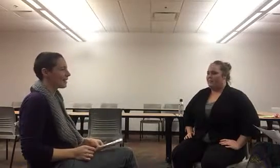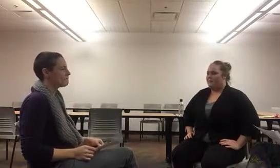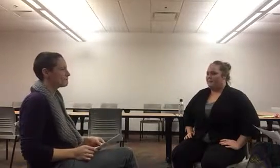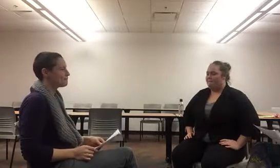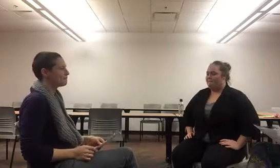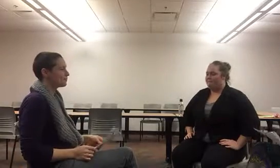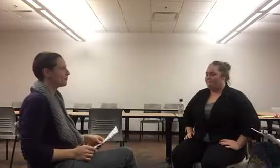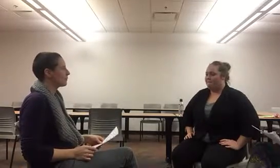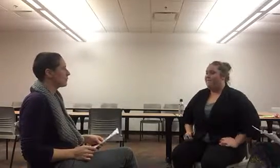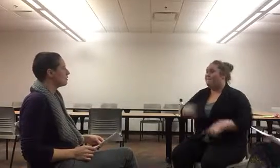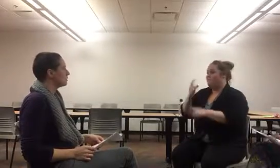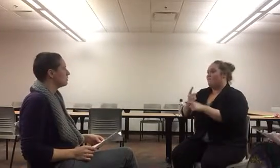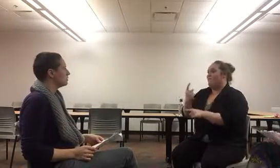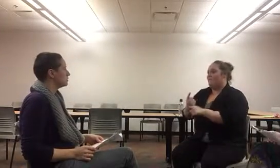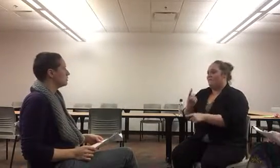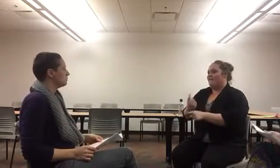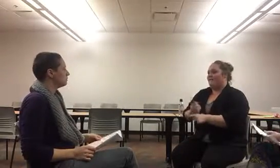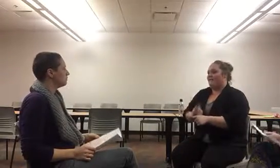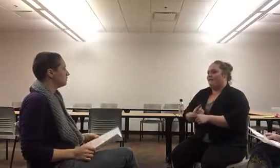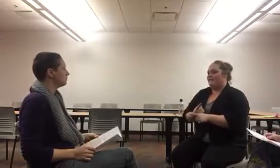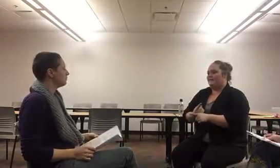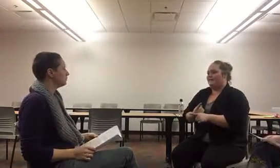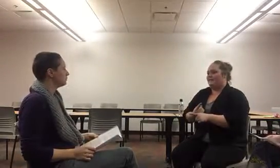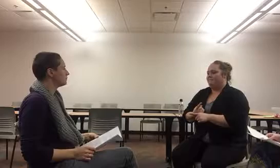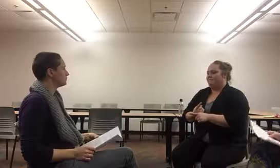Yeah, you're right. We feel the impact of that on a day-to-day basis.